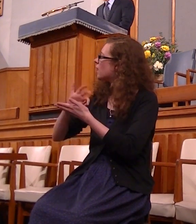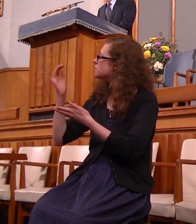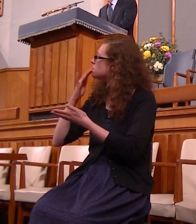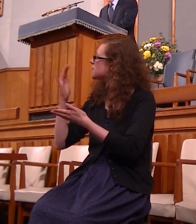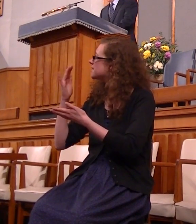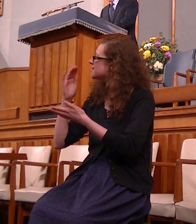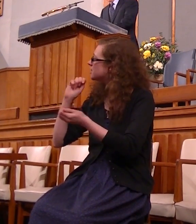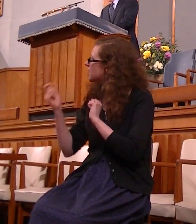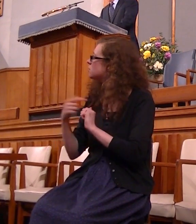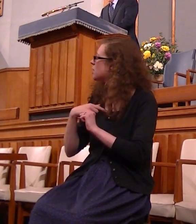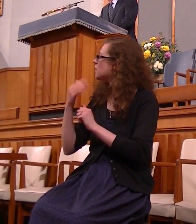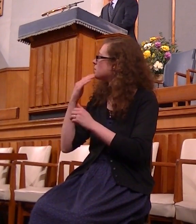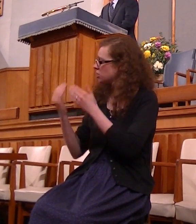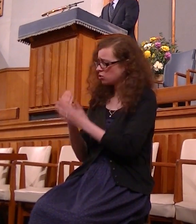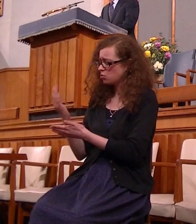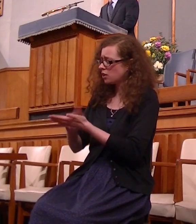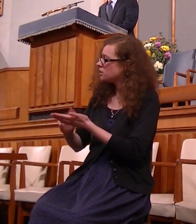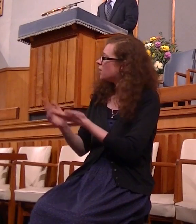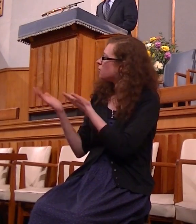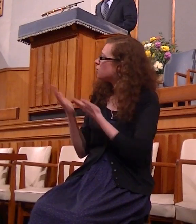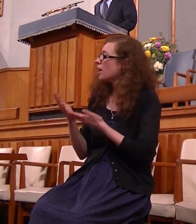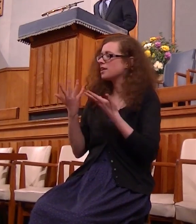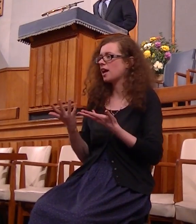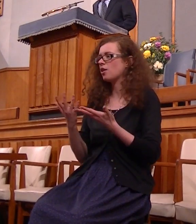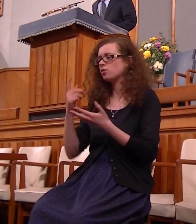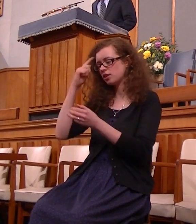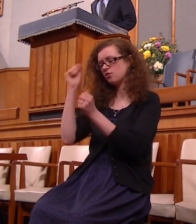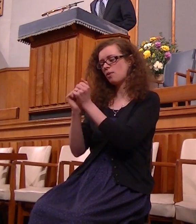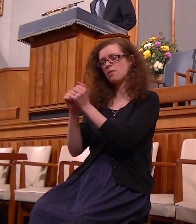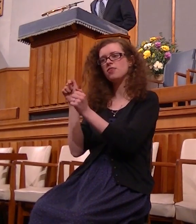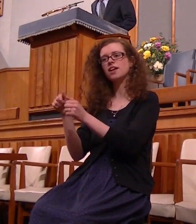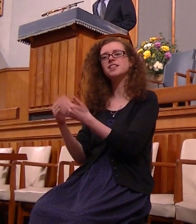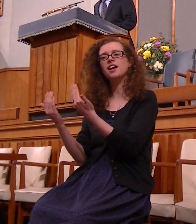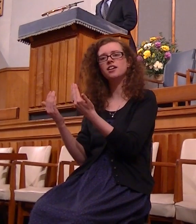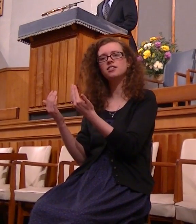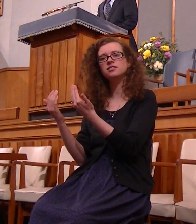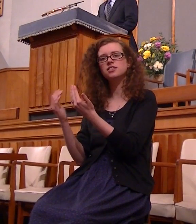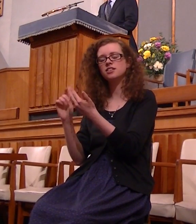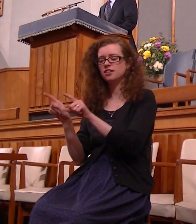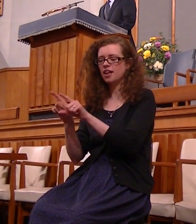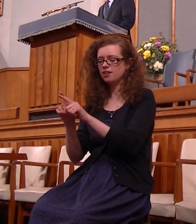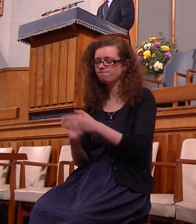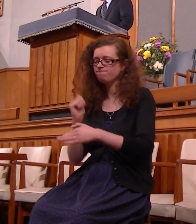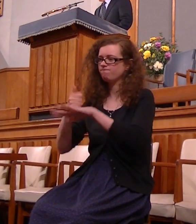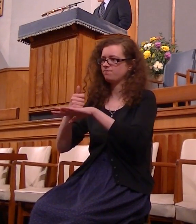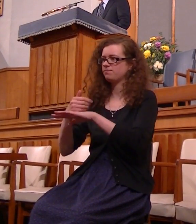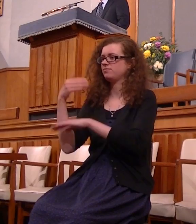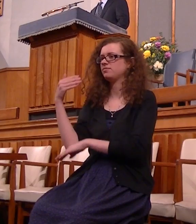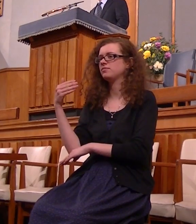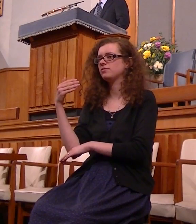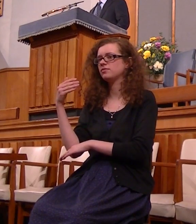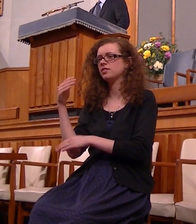and make you new and now you mark the day you've set up a memorial this was the